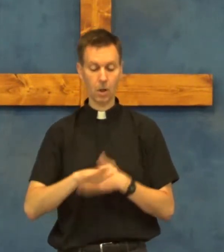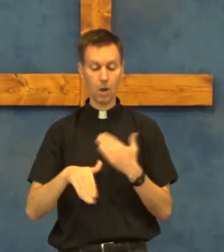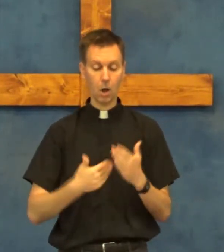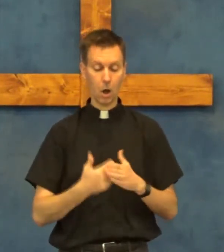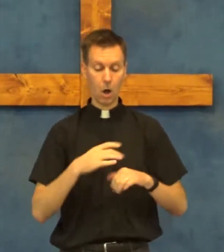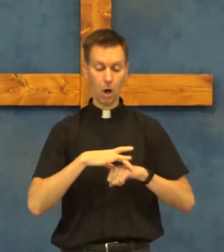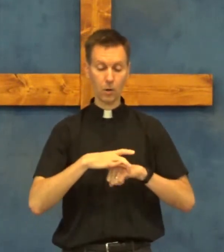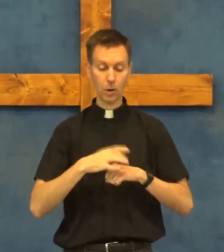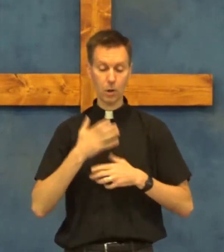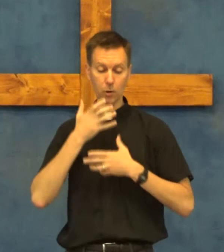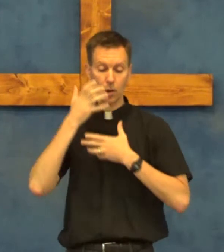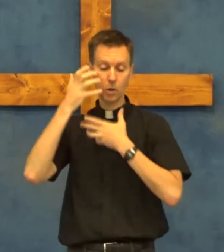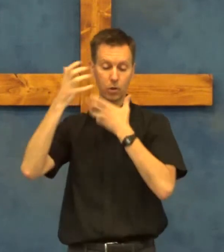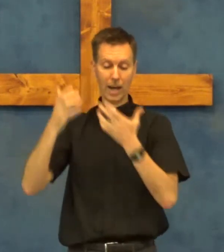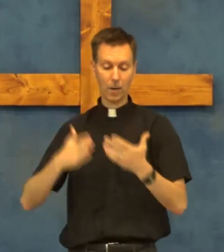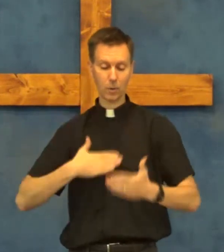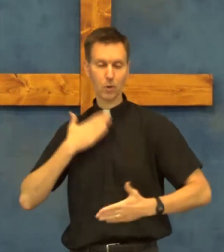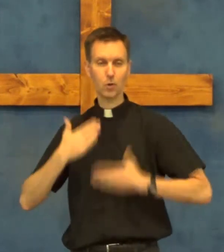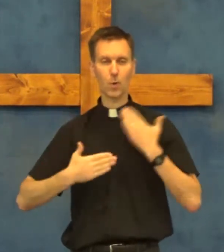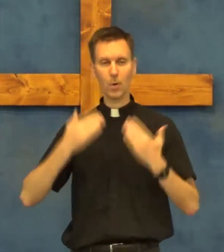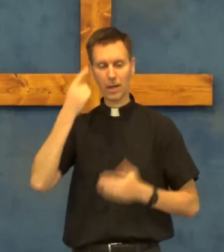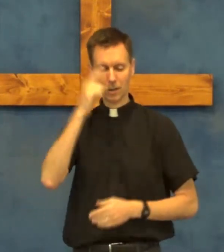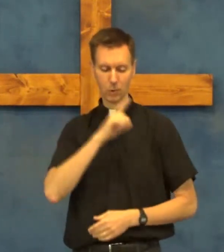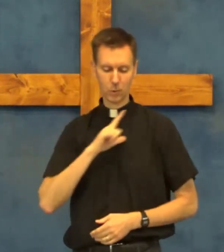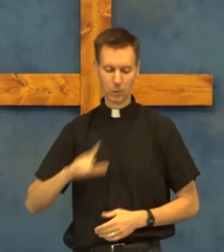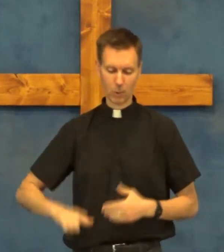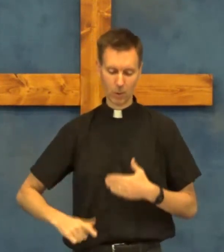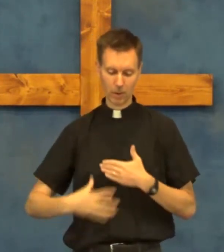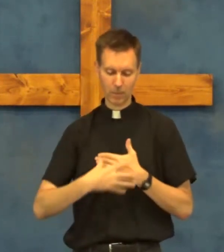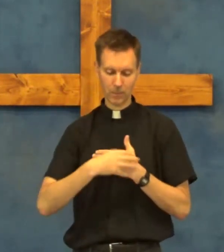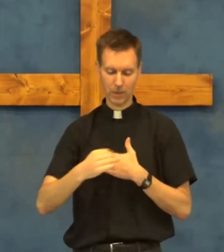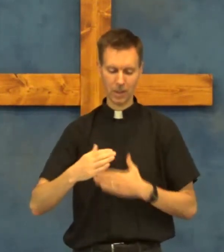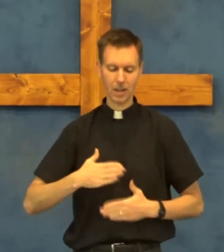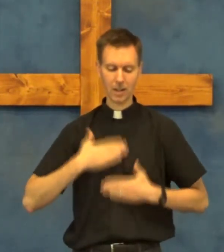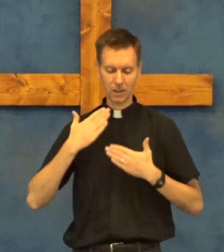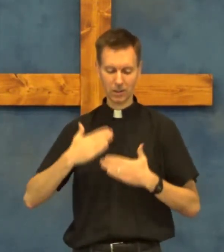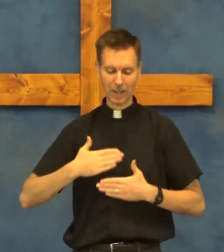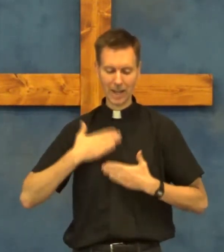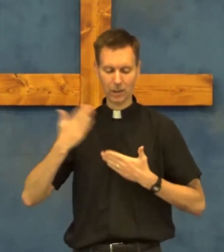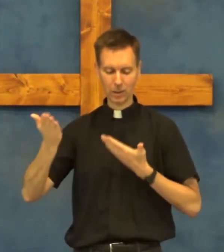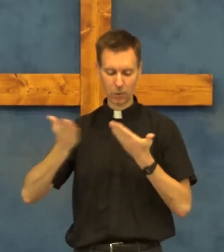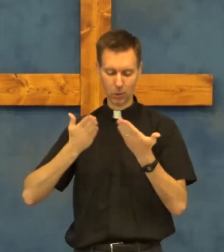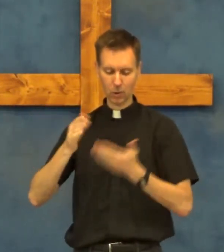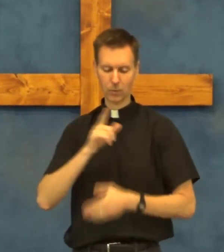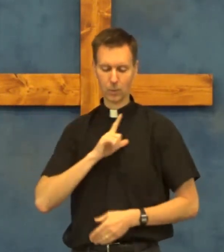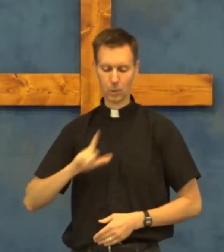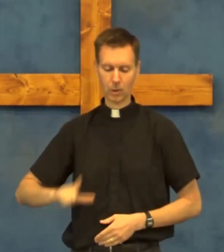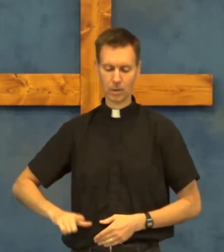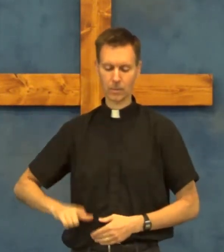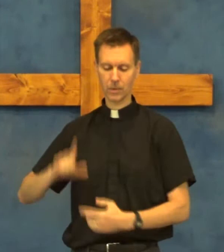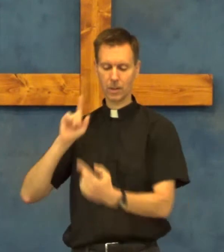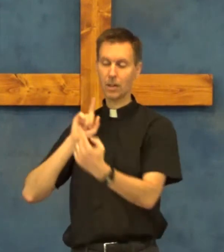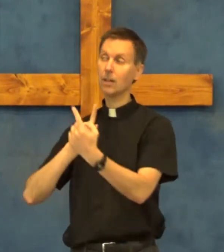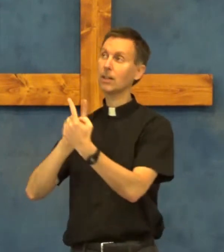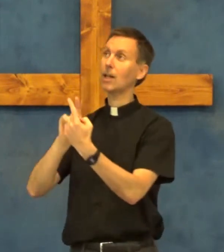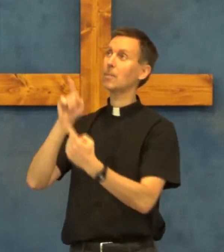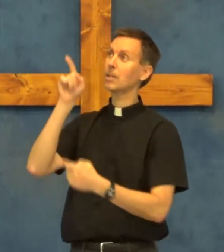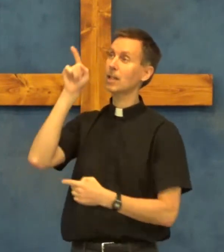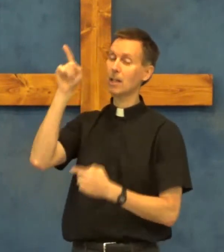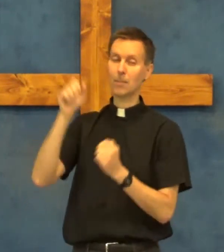All the earth shout joy to the Lord. Glad they served the Lord. Come to Him